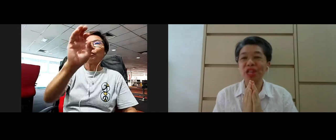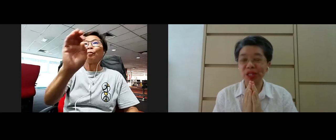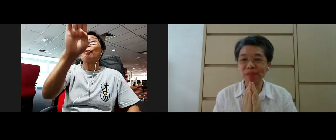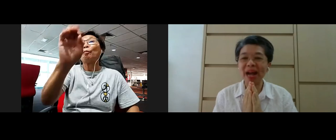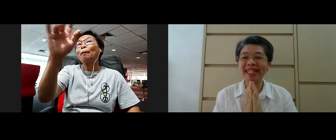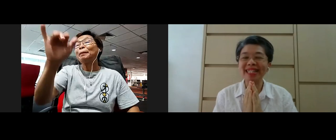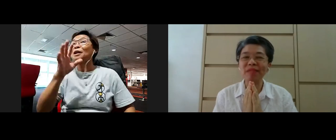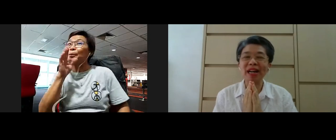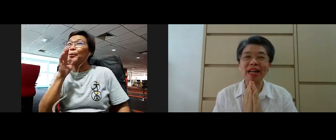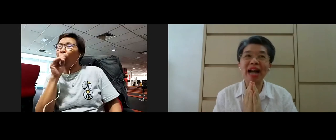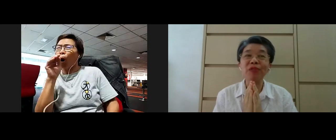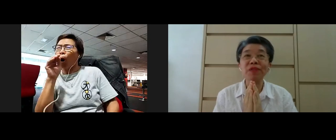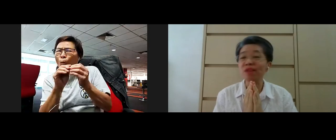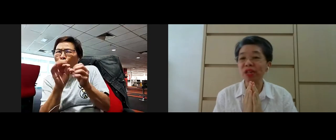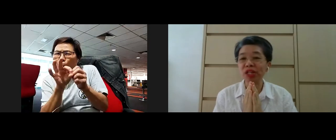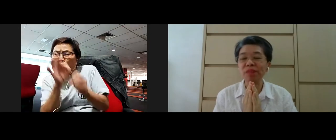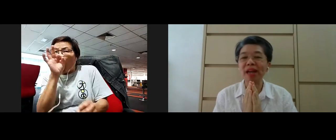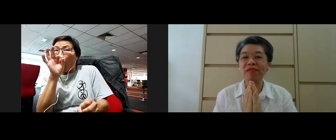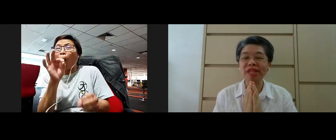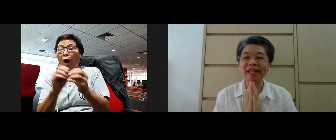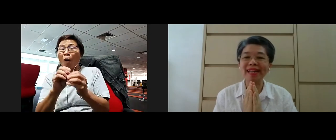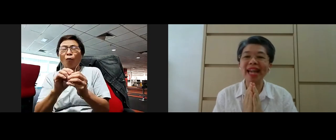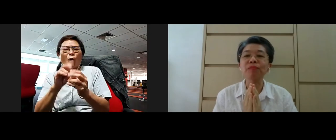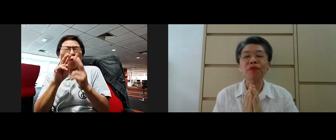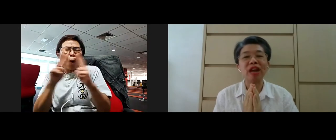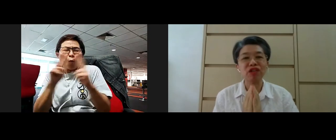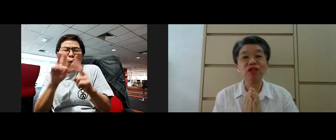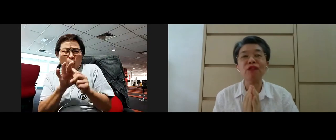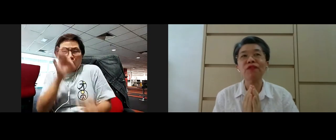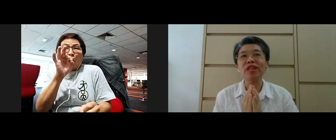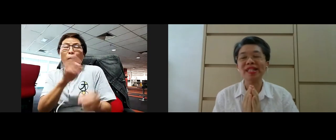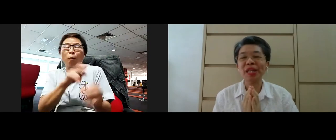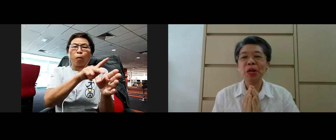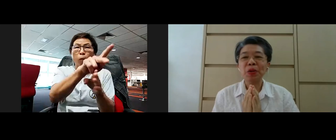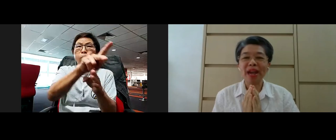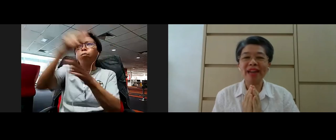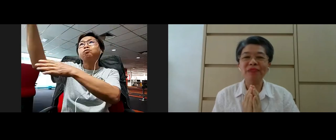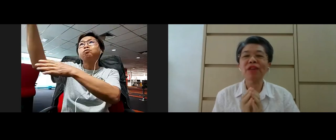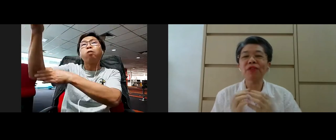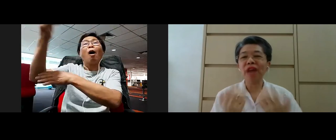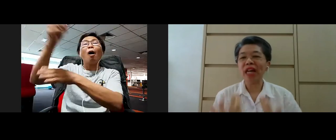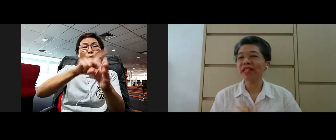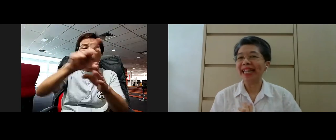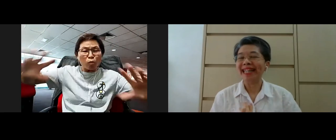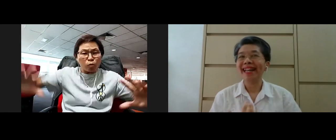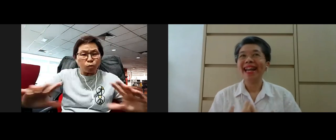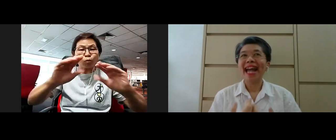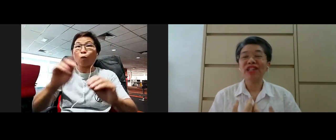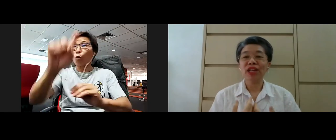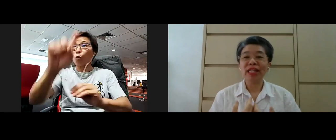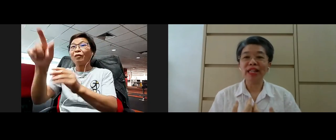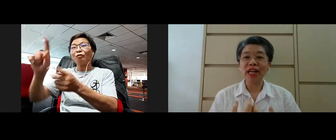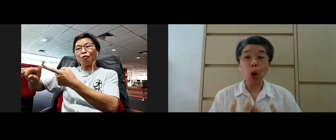very much inspired. I was very much inspired recently at a professional conference where one of the fellow colleagues